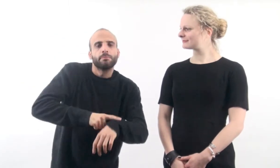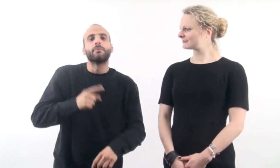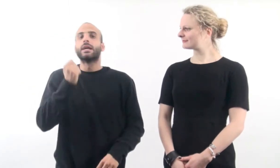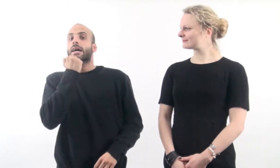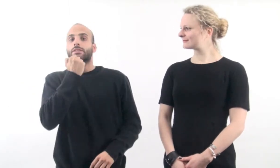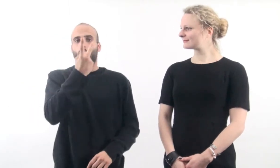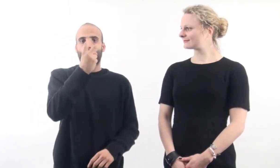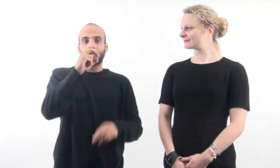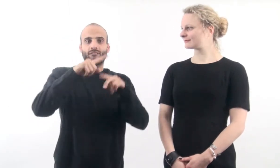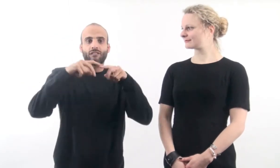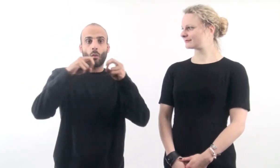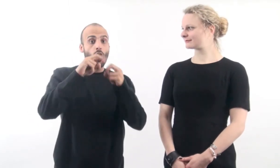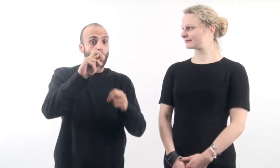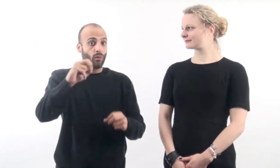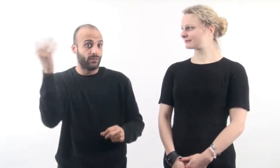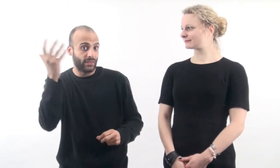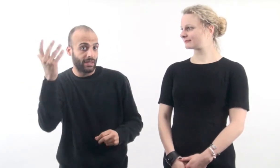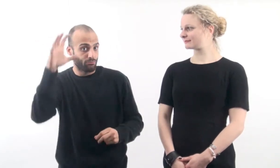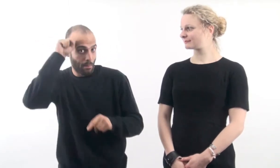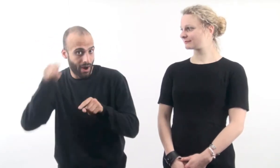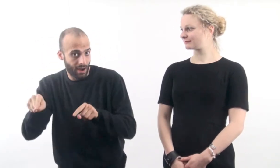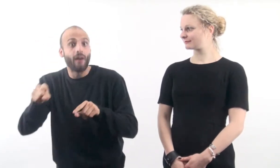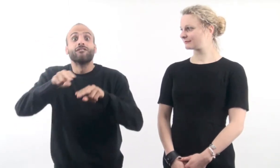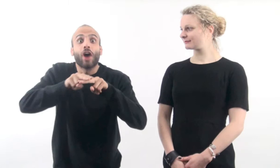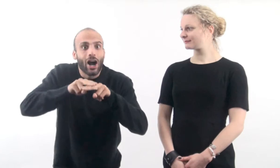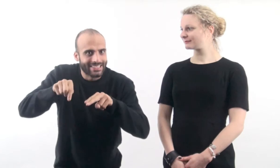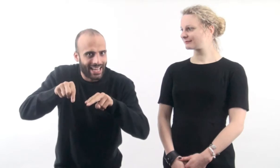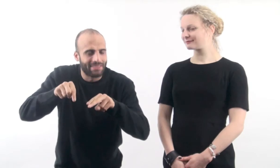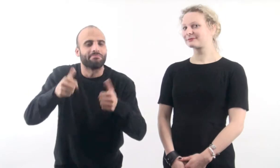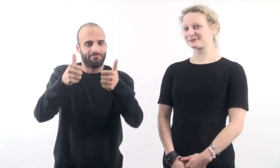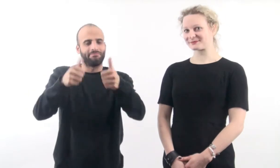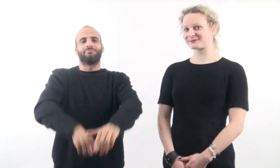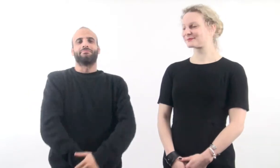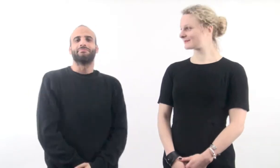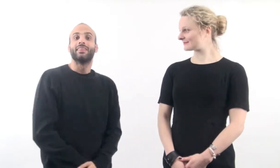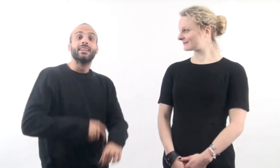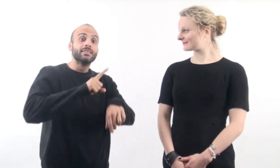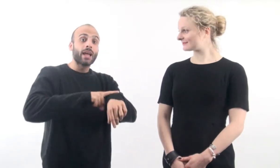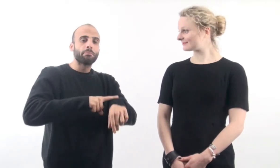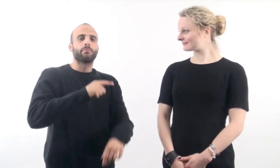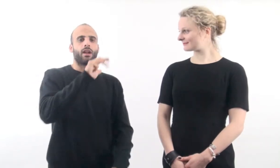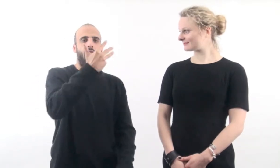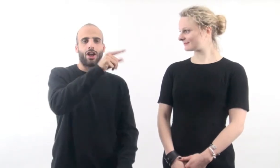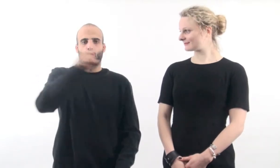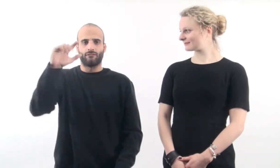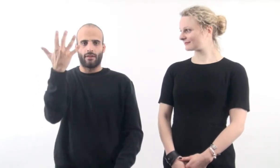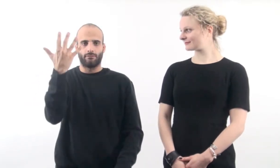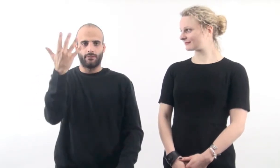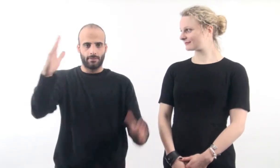date and time this will be happening? It's the 20th of February 2015. That's a Friday, remember? It will be happening between